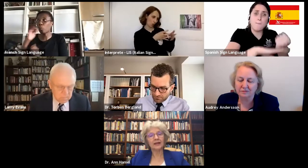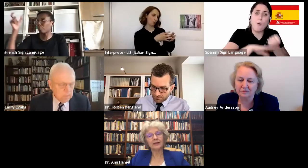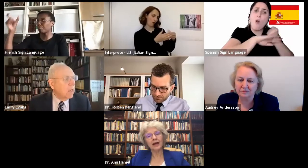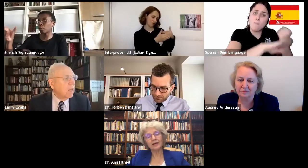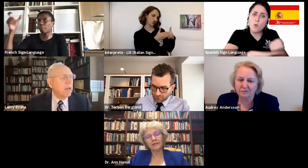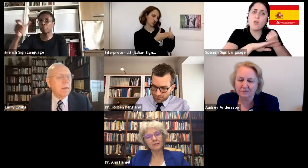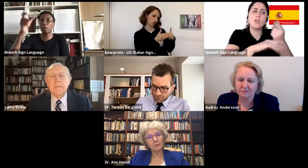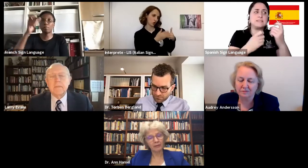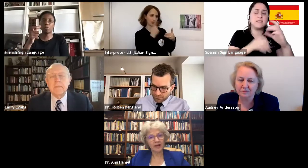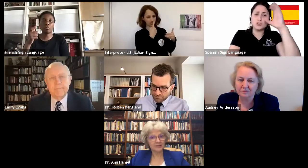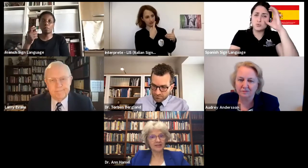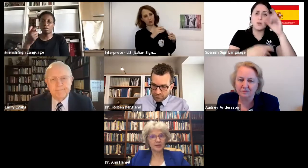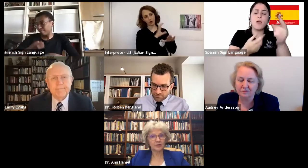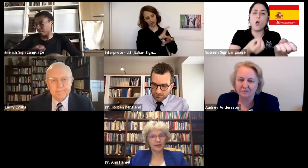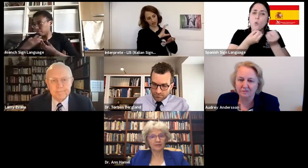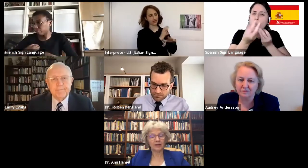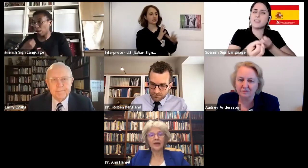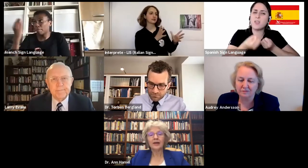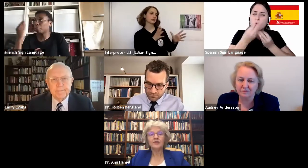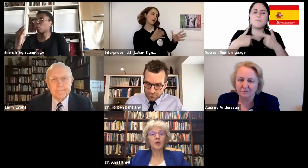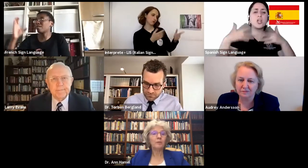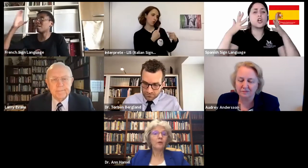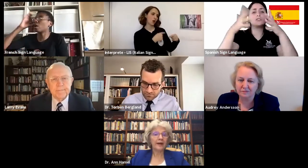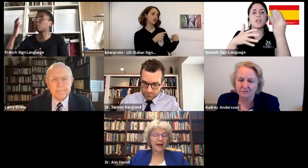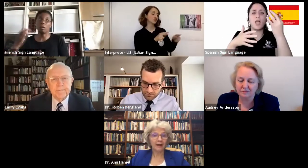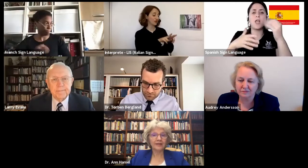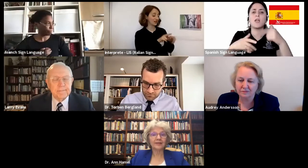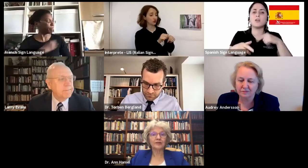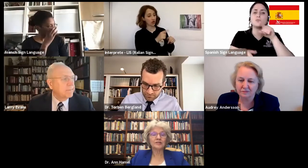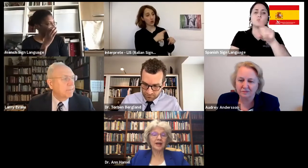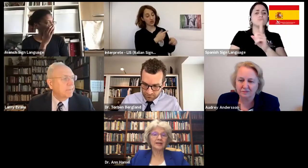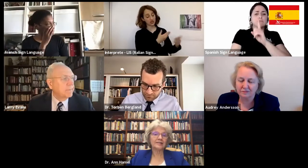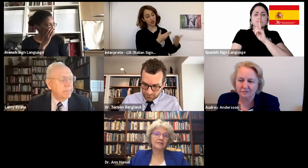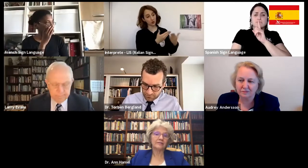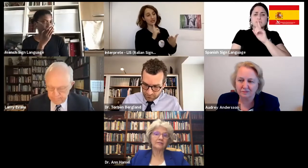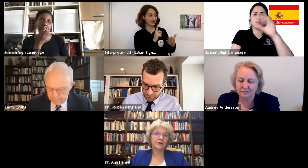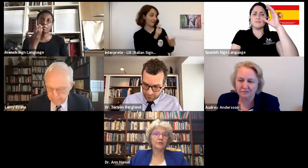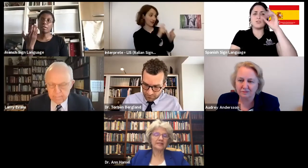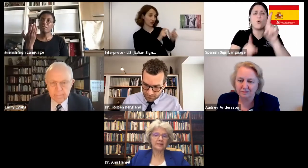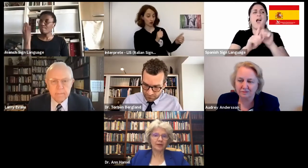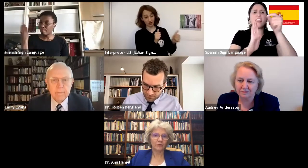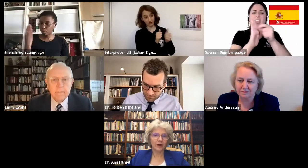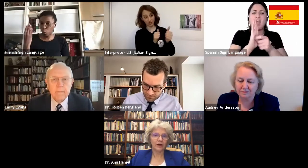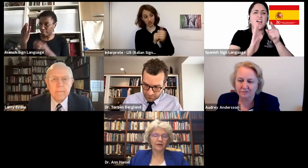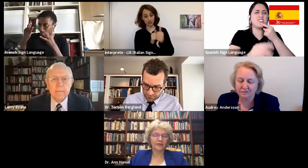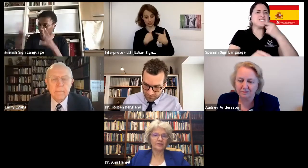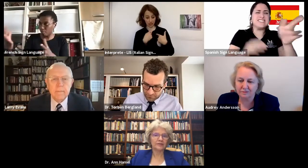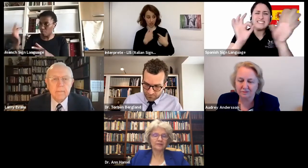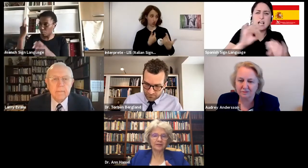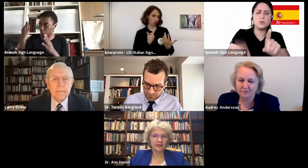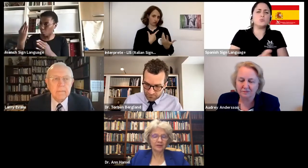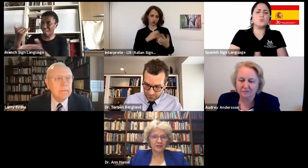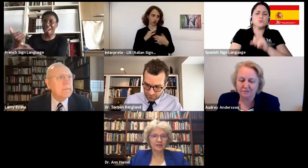Listen, allow them to process their grief. Don't point out that they're stuck as if they're doing something wrong or